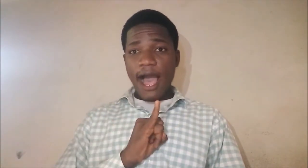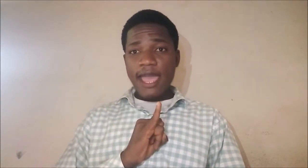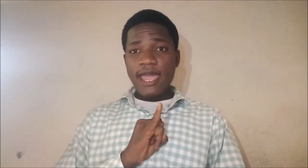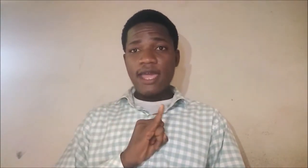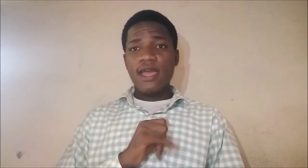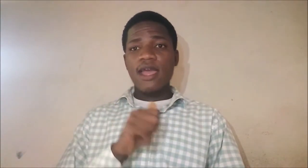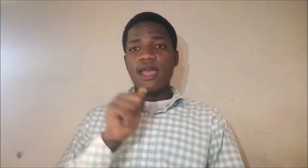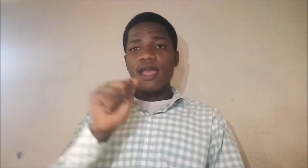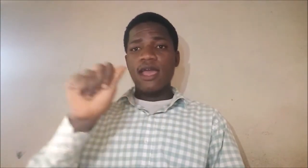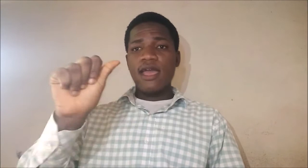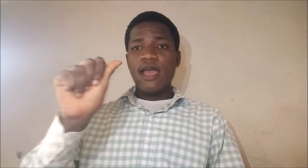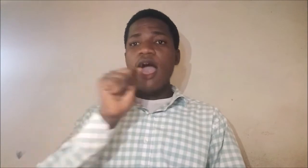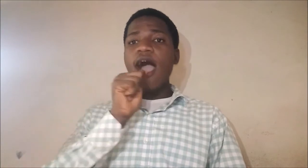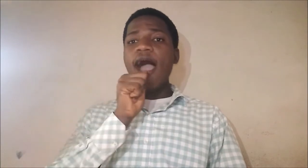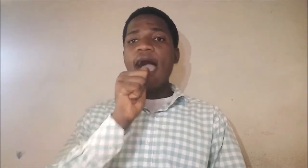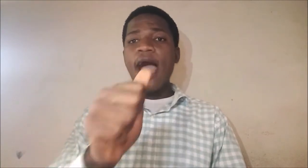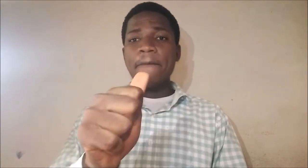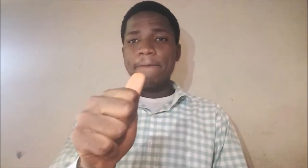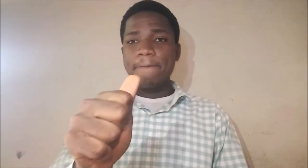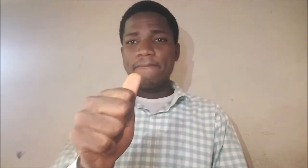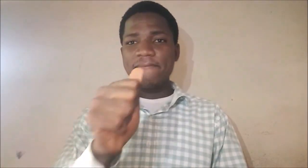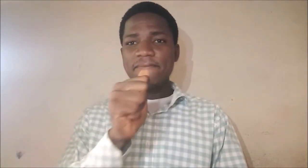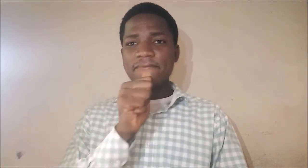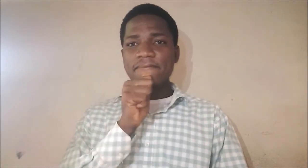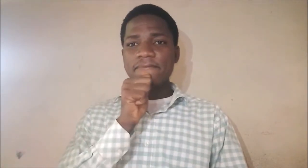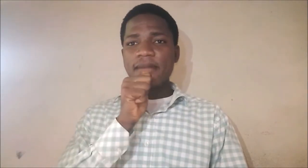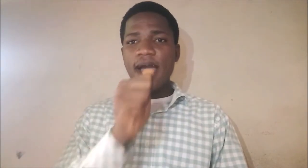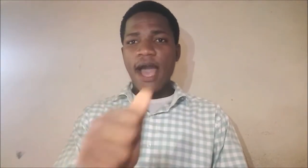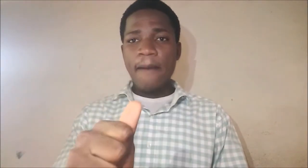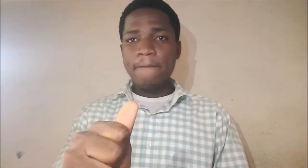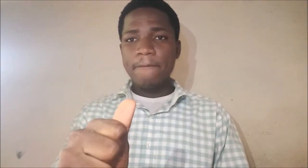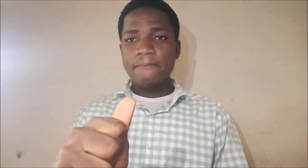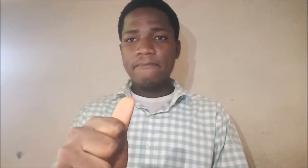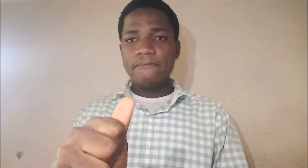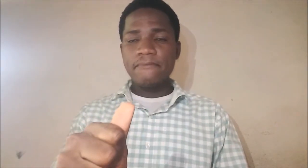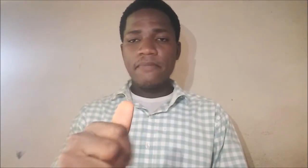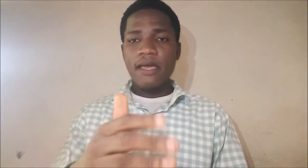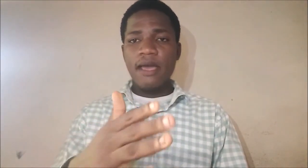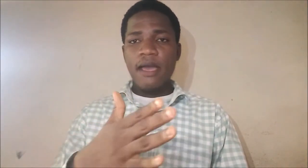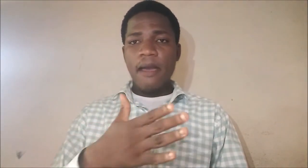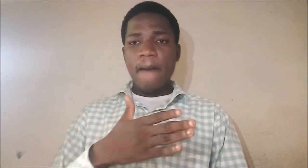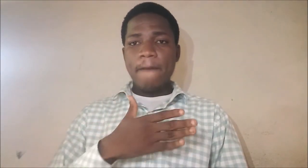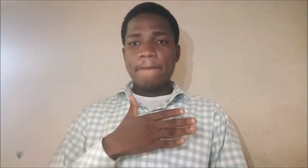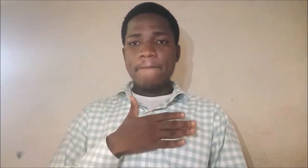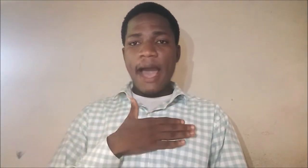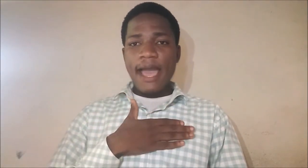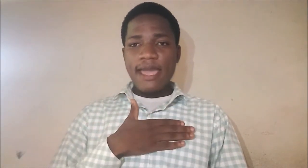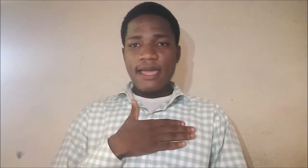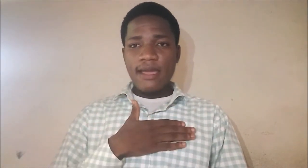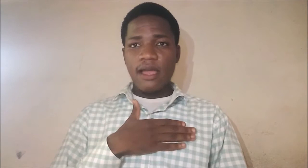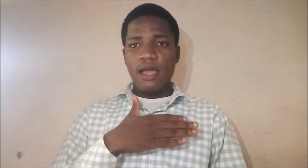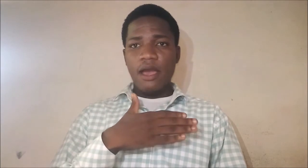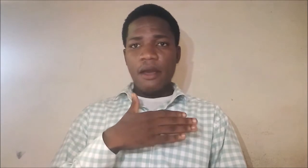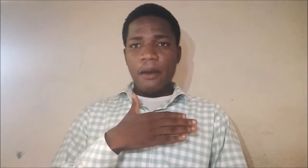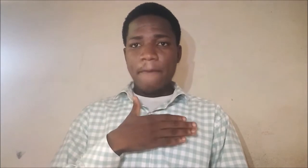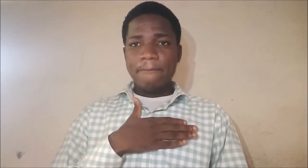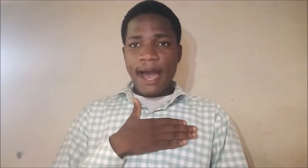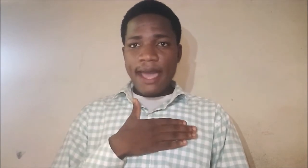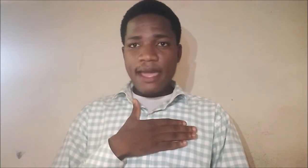I, am, am, my, my,